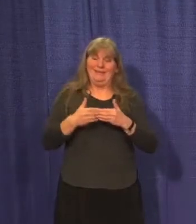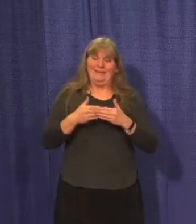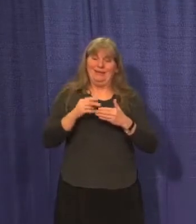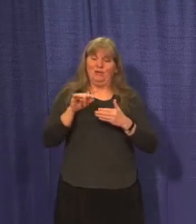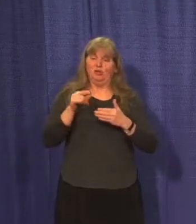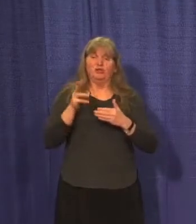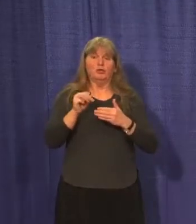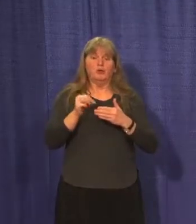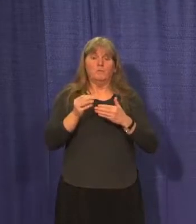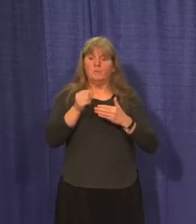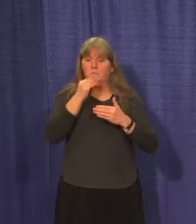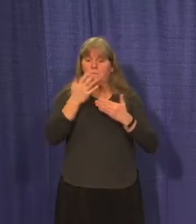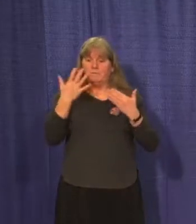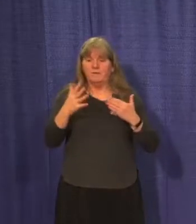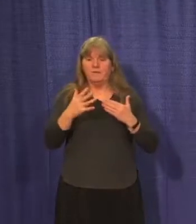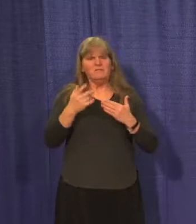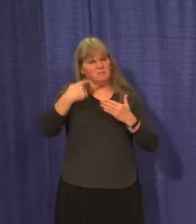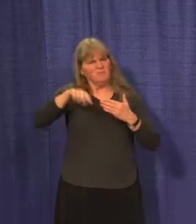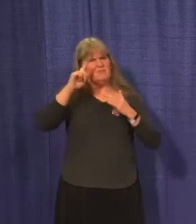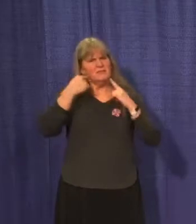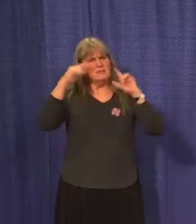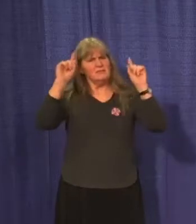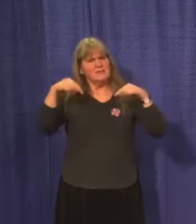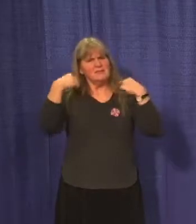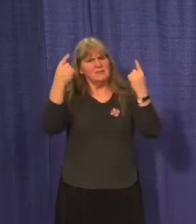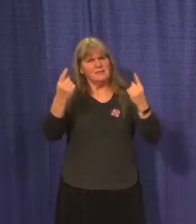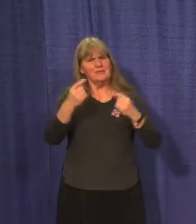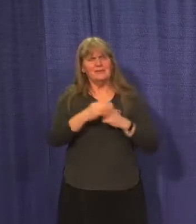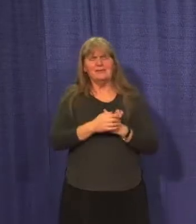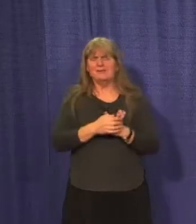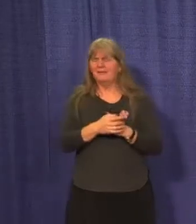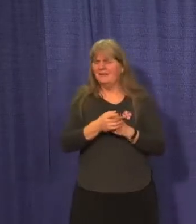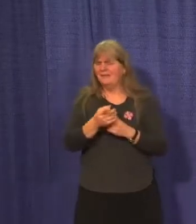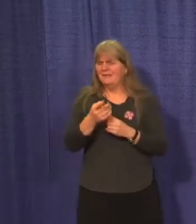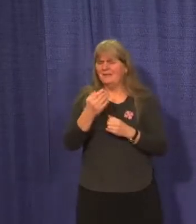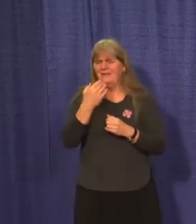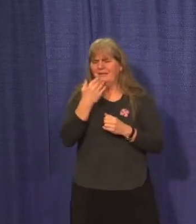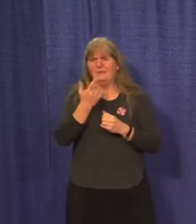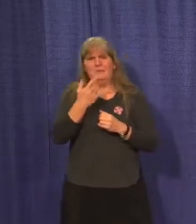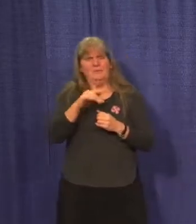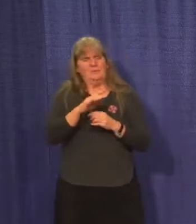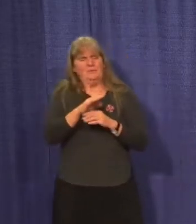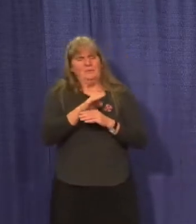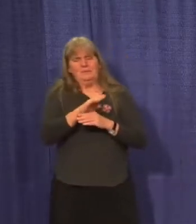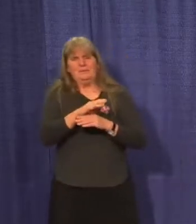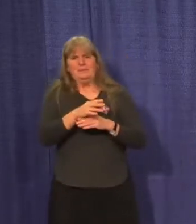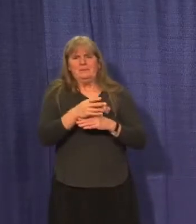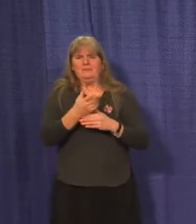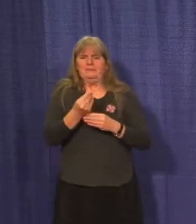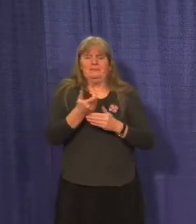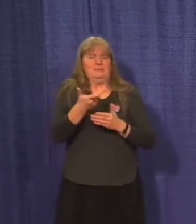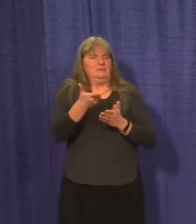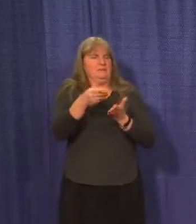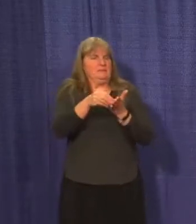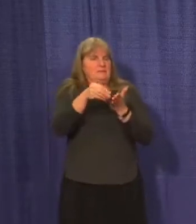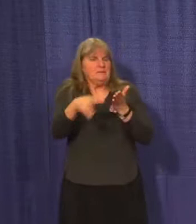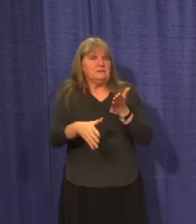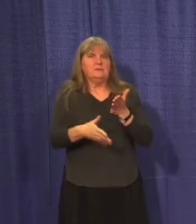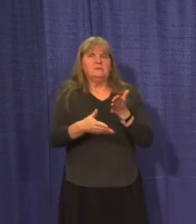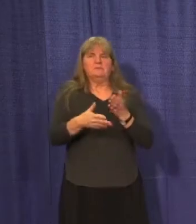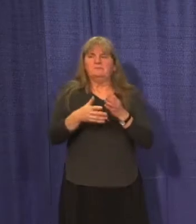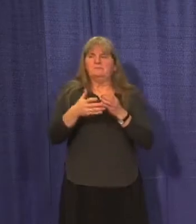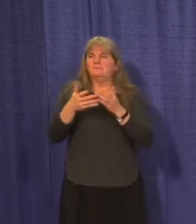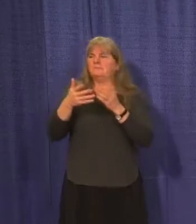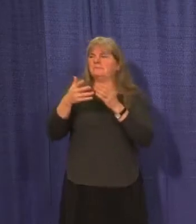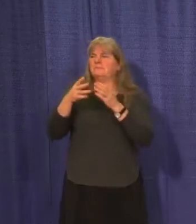shown how well we can do this. I know the year hasn't been busy. Whether as students, as parents,